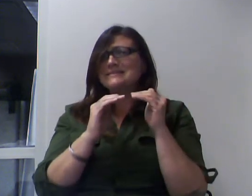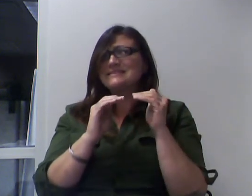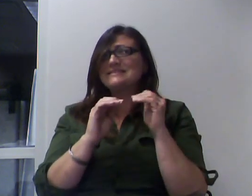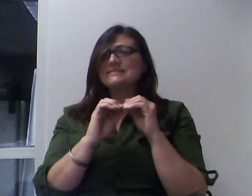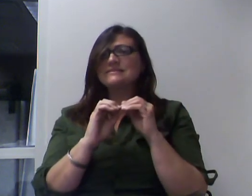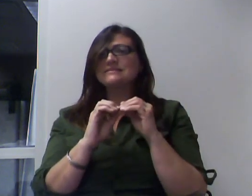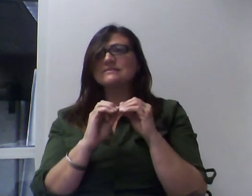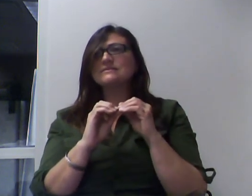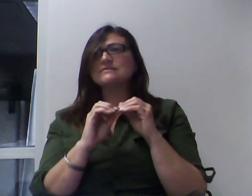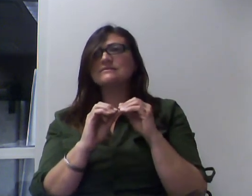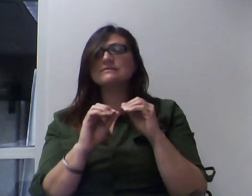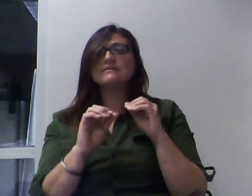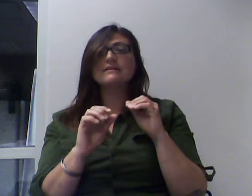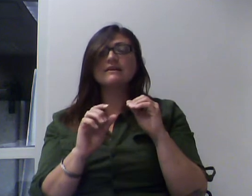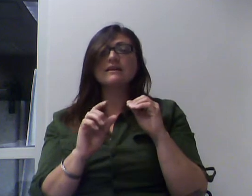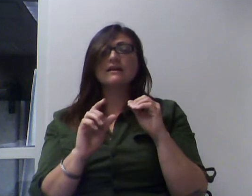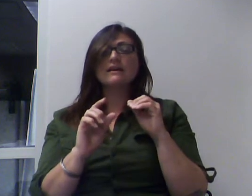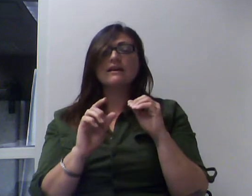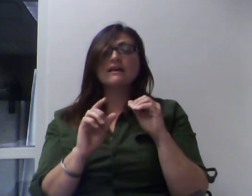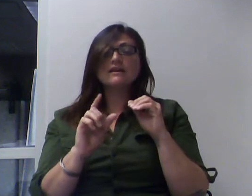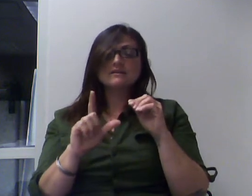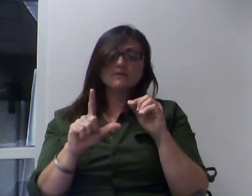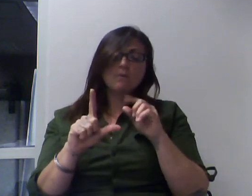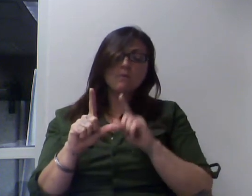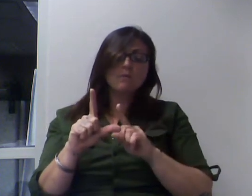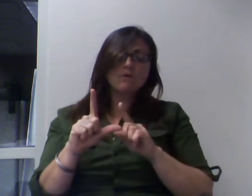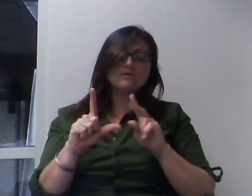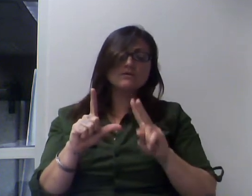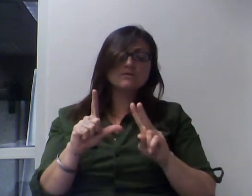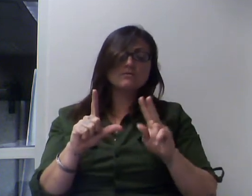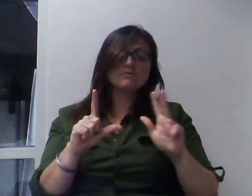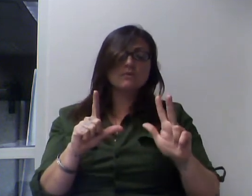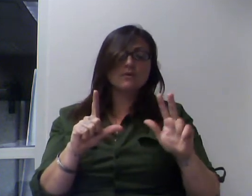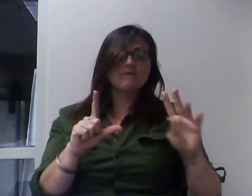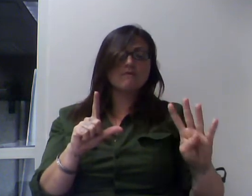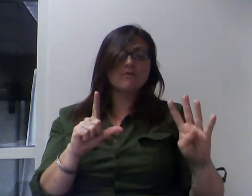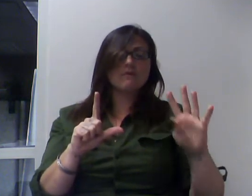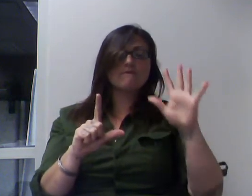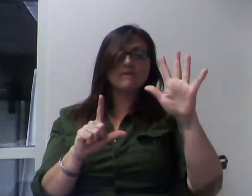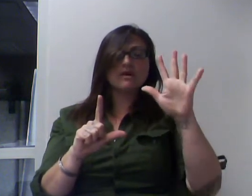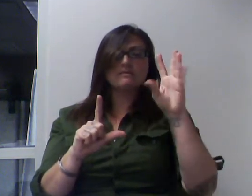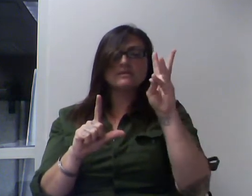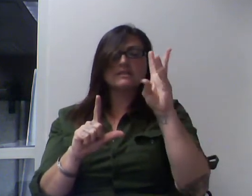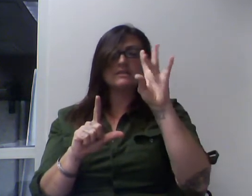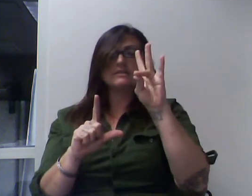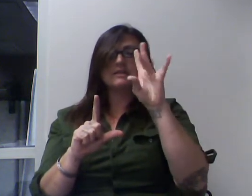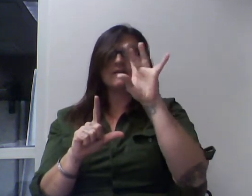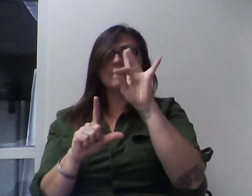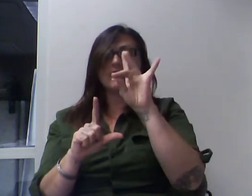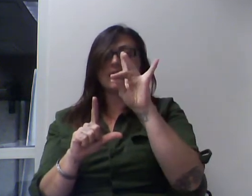Then the area of this would be 1, 2, 3, 4, 5, 6, 7, 8. Just count the squares.